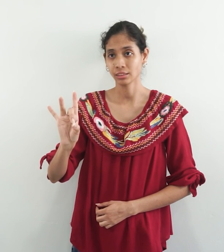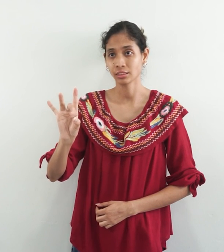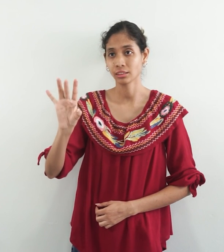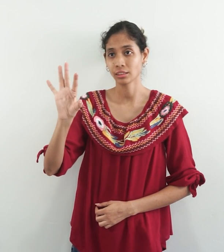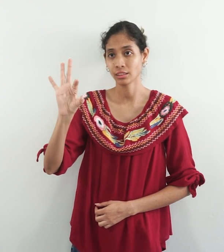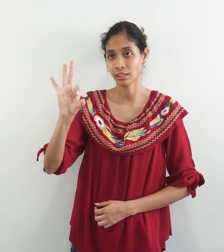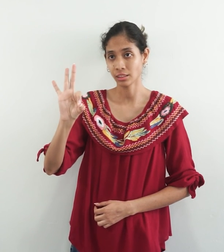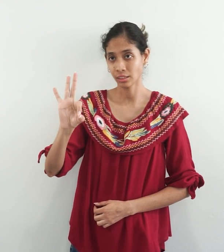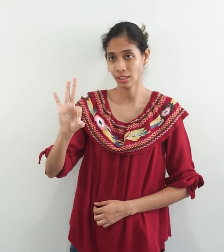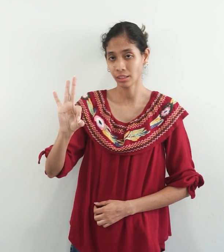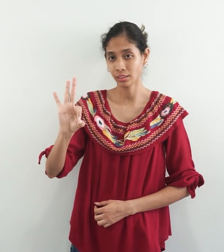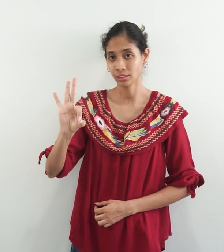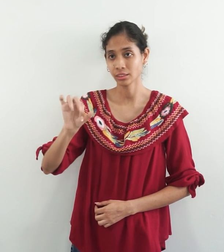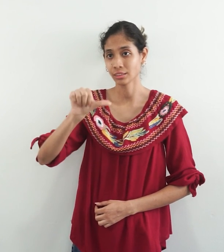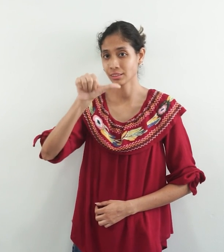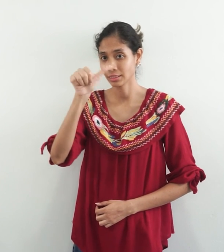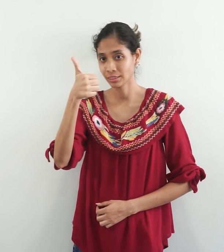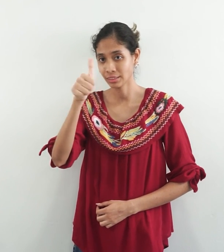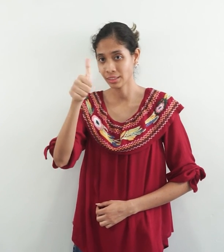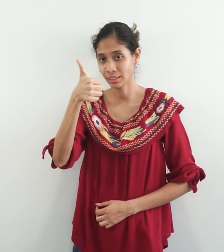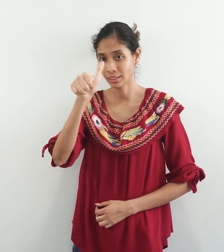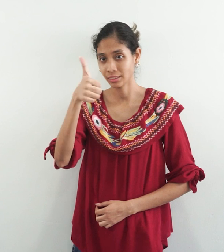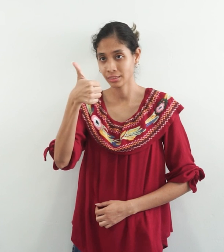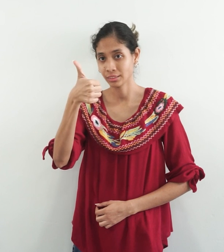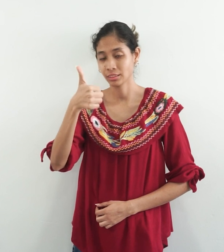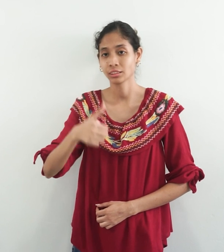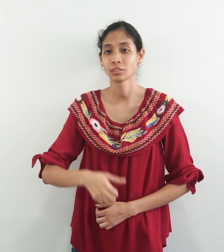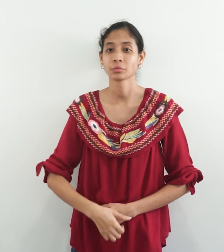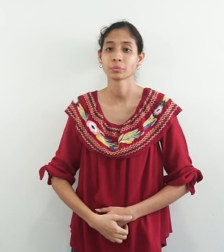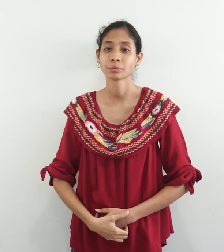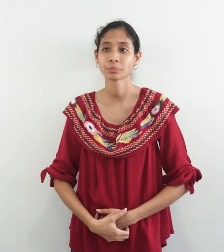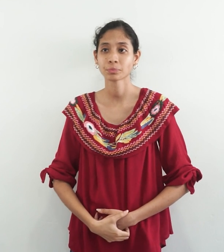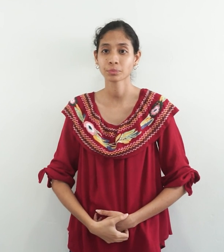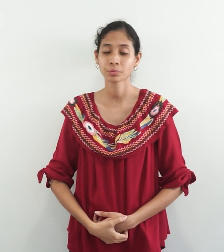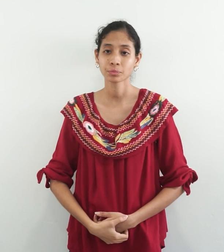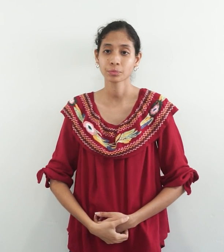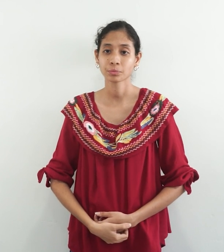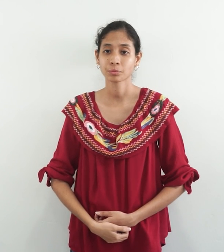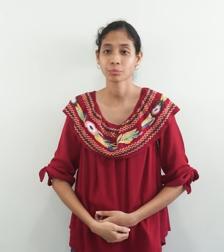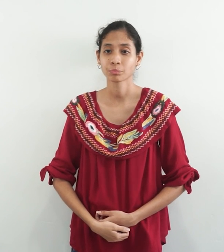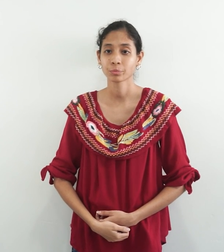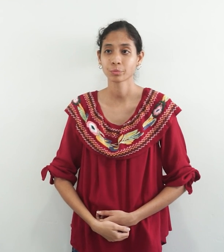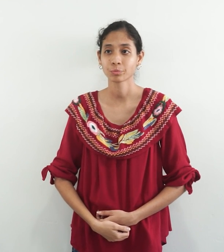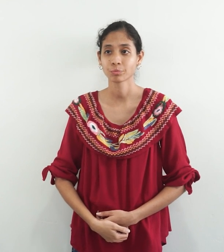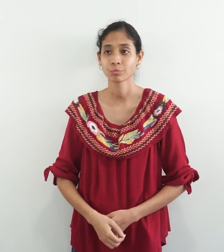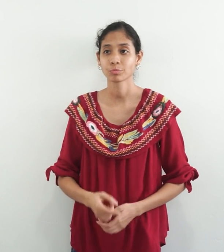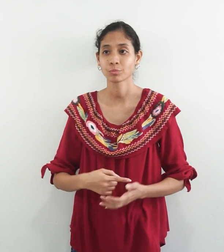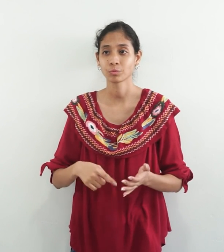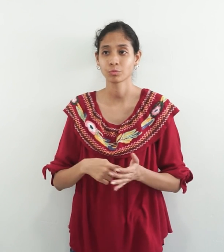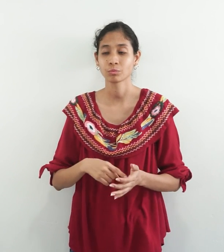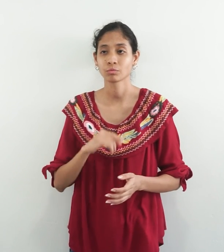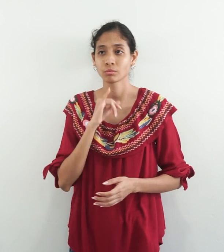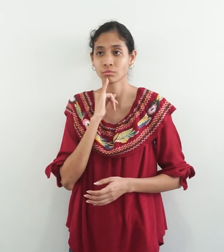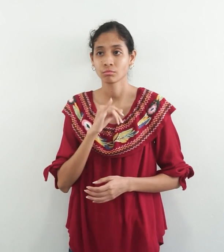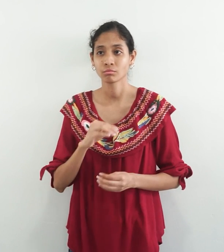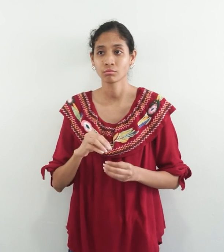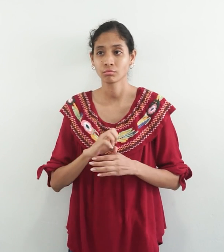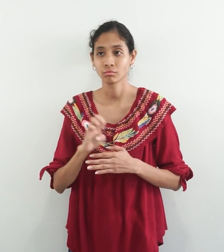9, 10. This is the end of our lesson